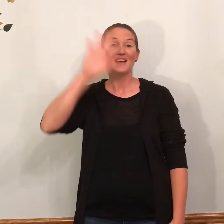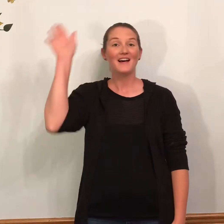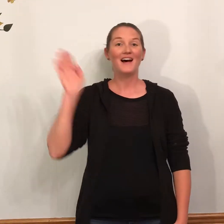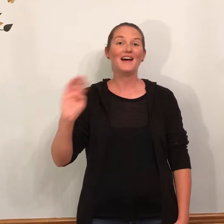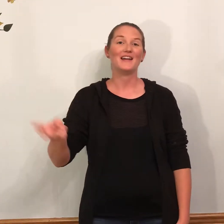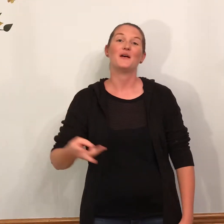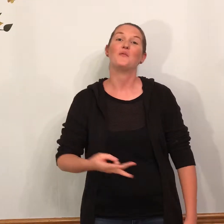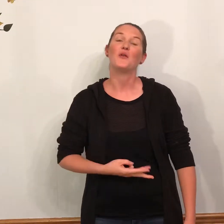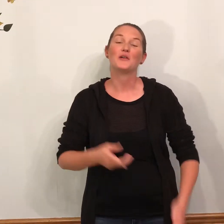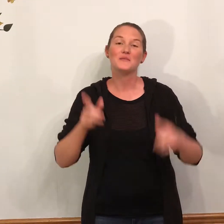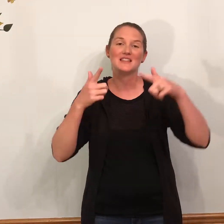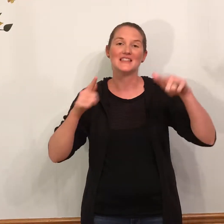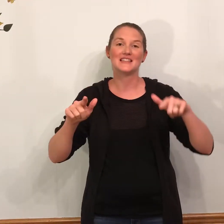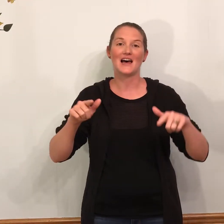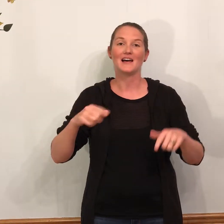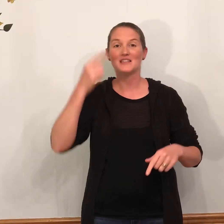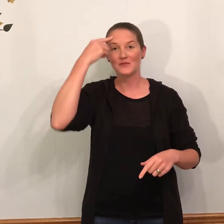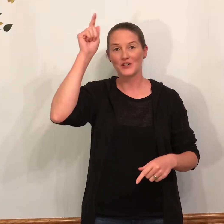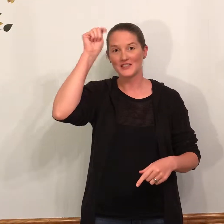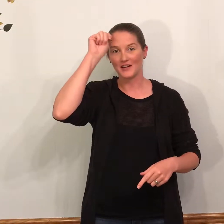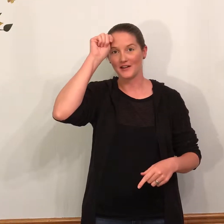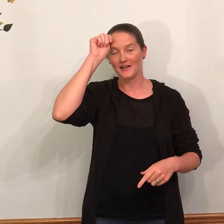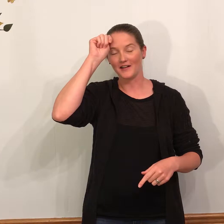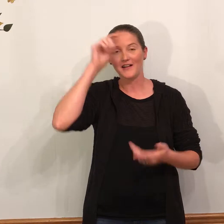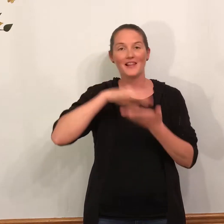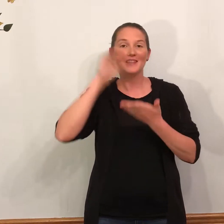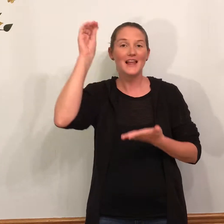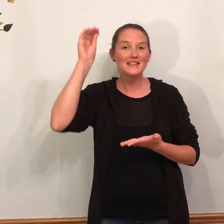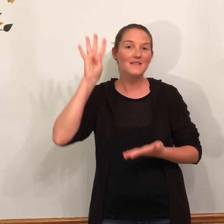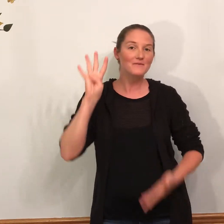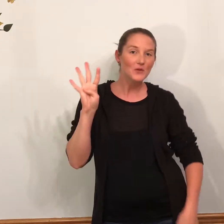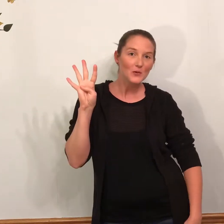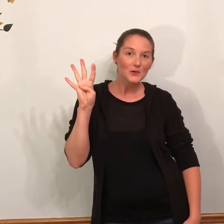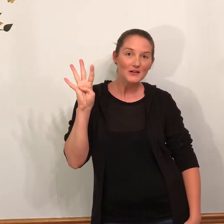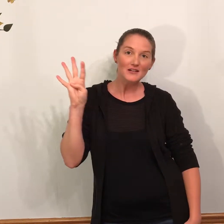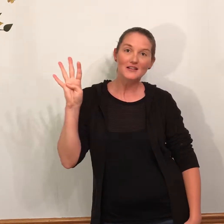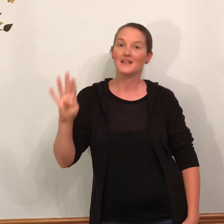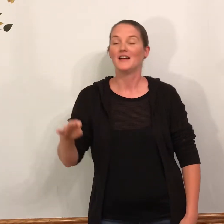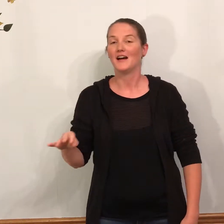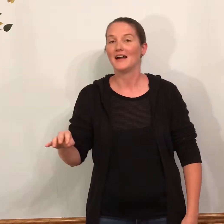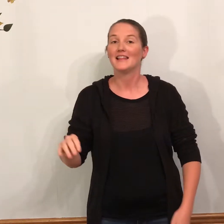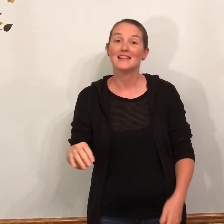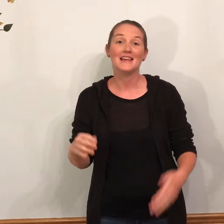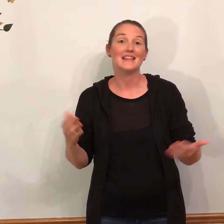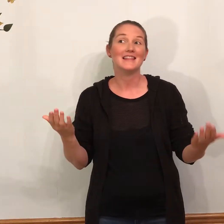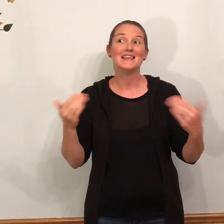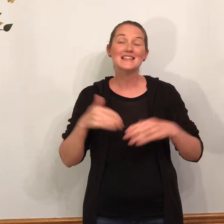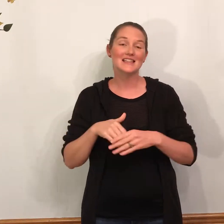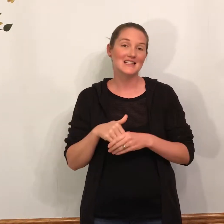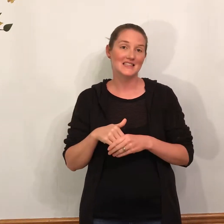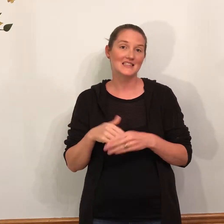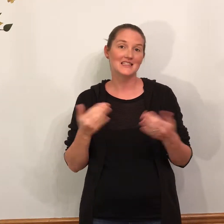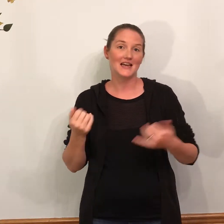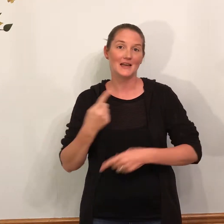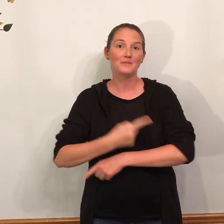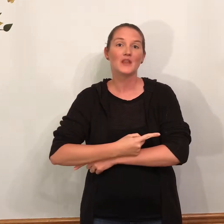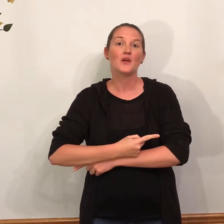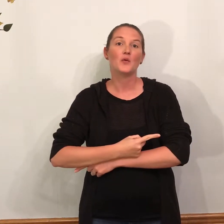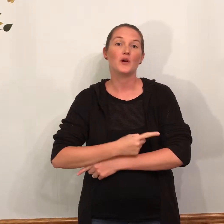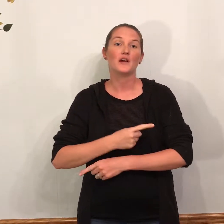Hi and welcome to Signs for Tucker, lesson four. All right, in this lesson today we're